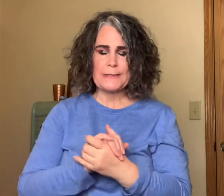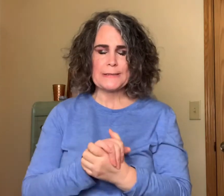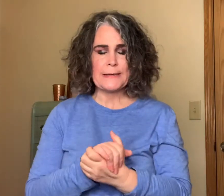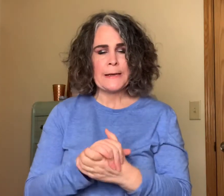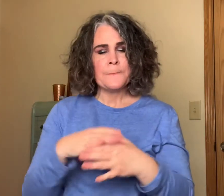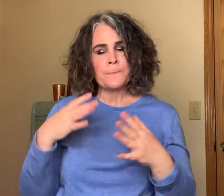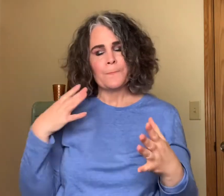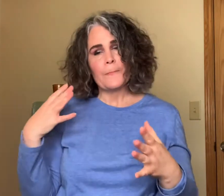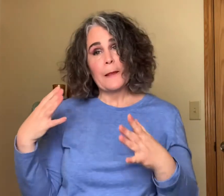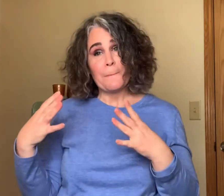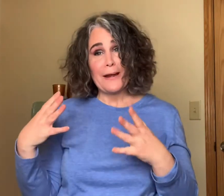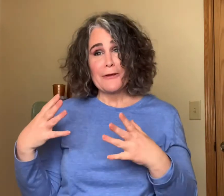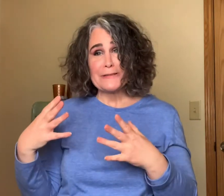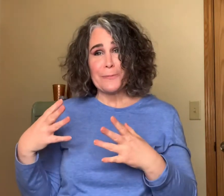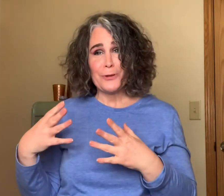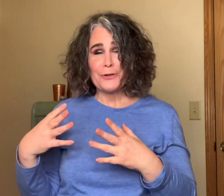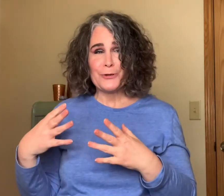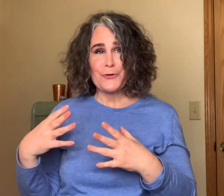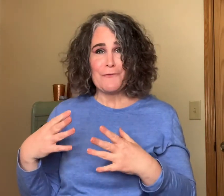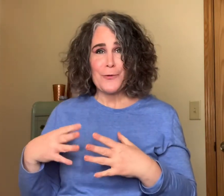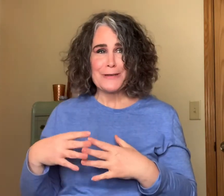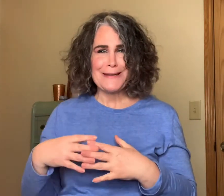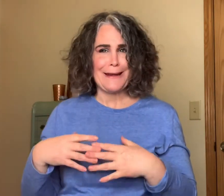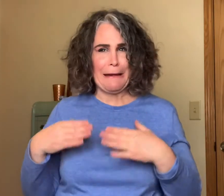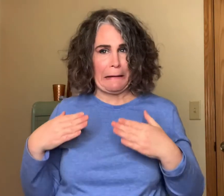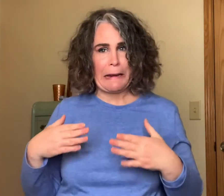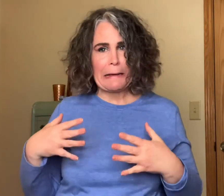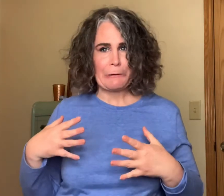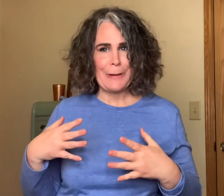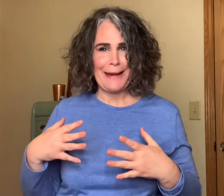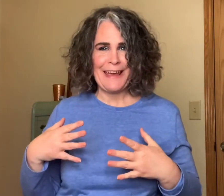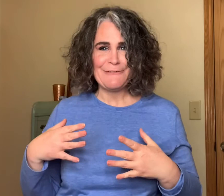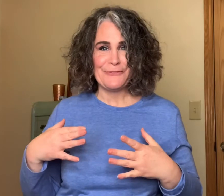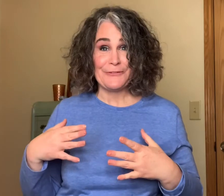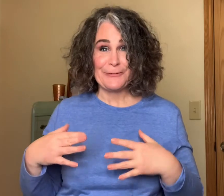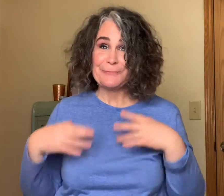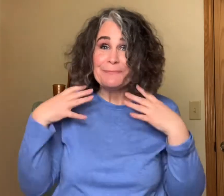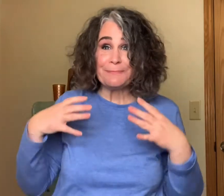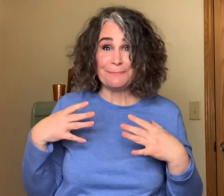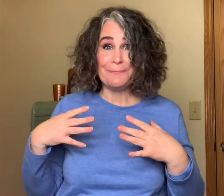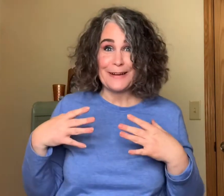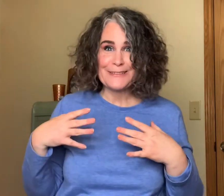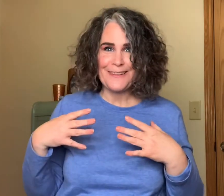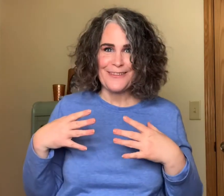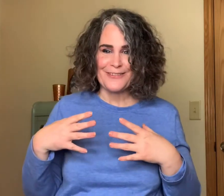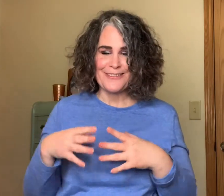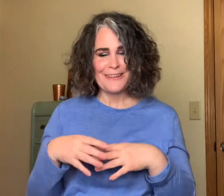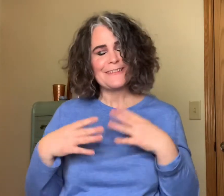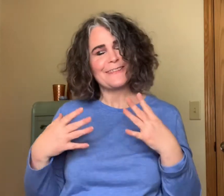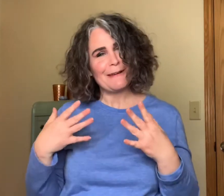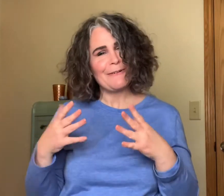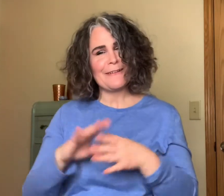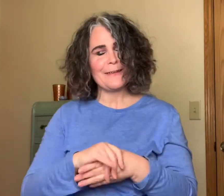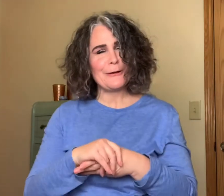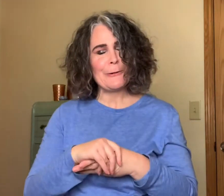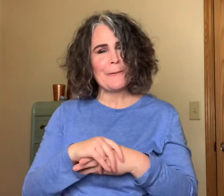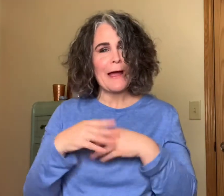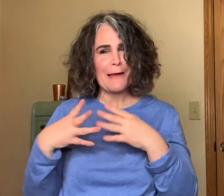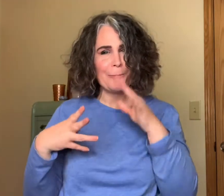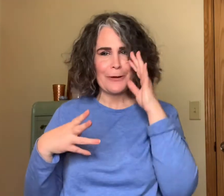but I was able to try 14. Not quite half of them but I was close so you know you I'm pretty